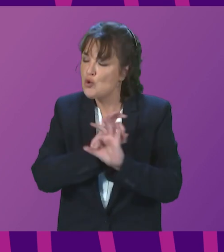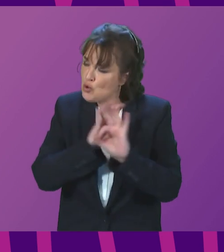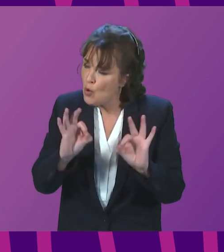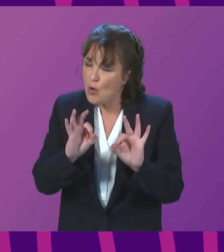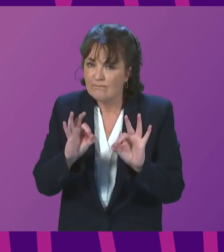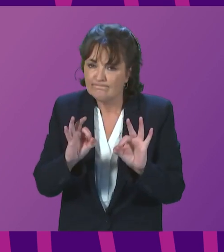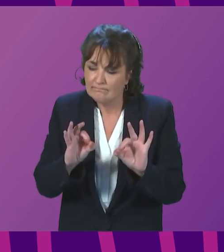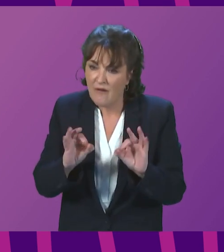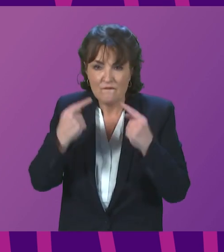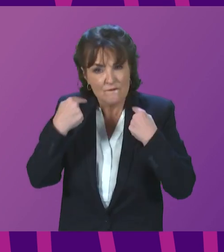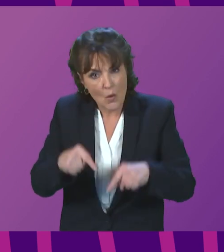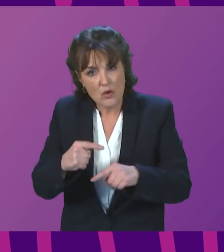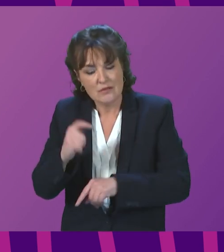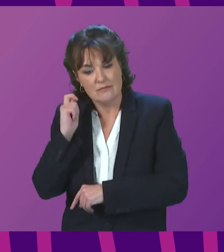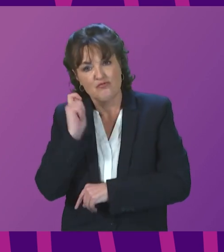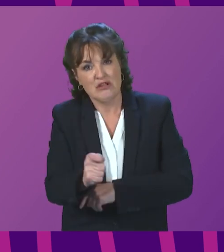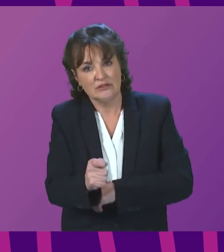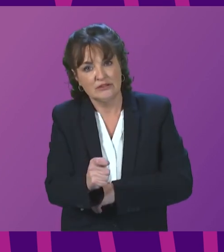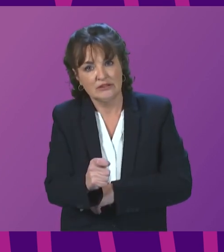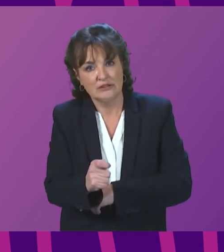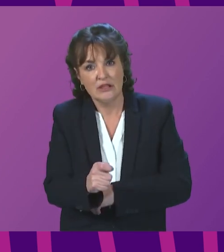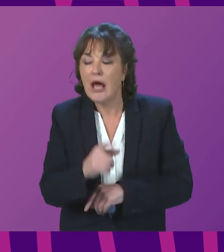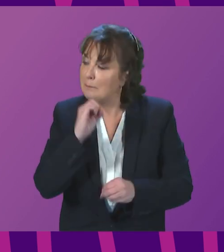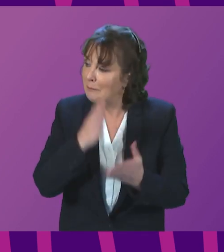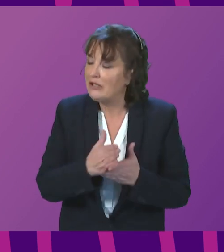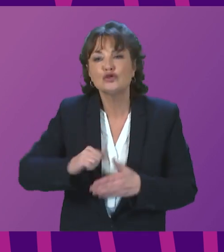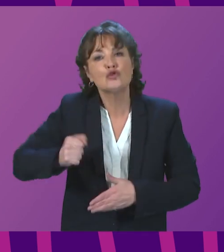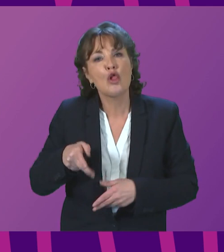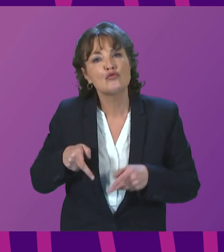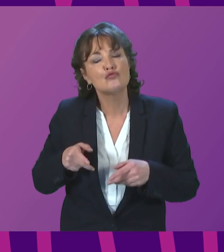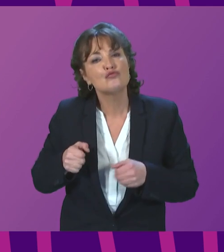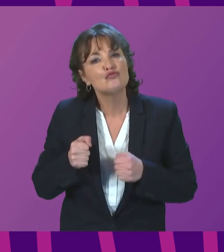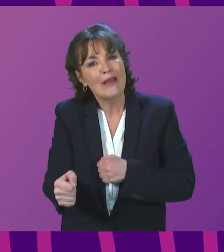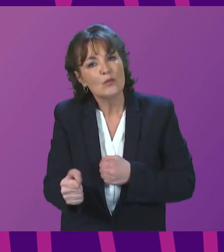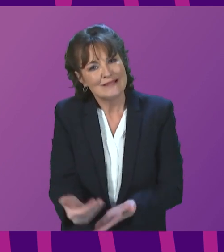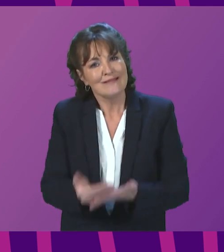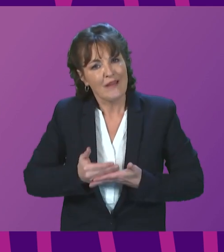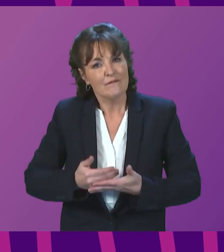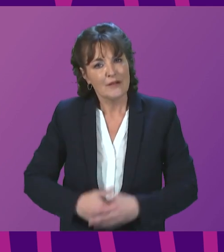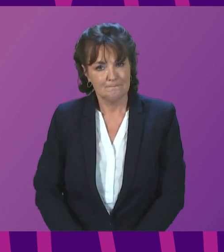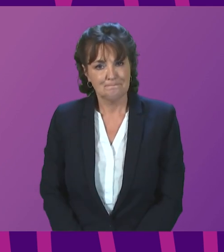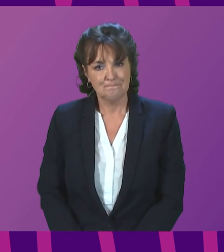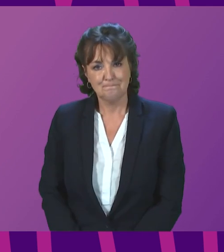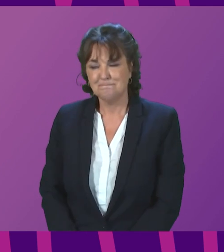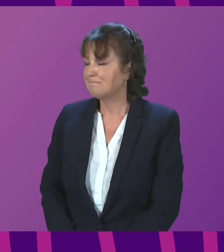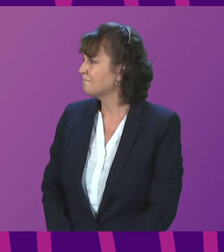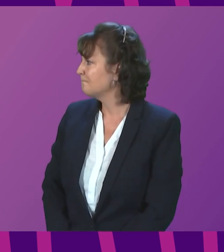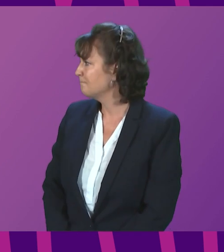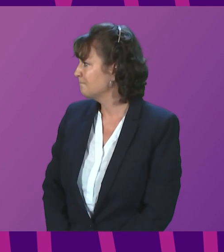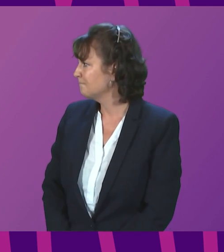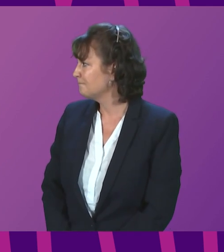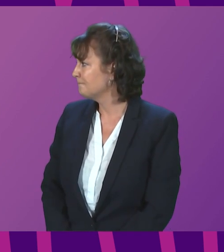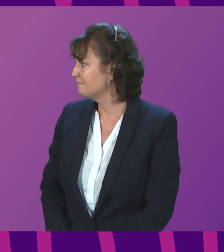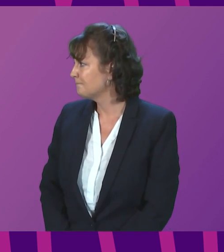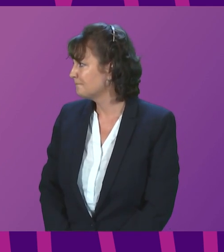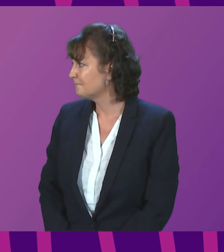compulsory redundancies in safety critical roles on Scotland's railway? First Minister. Firstly, can I repeat that all of our thoughts are with